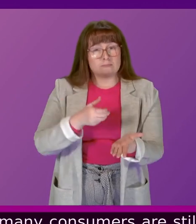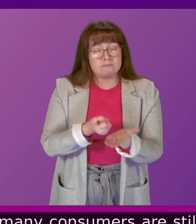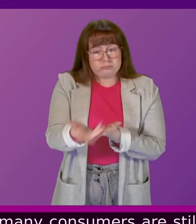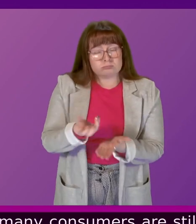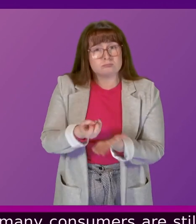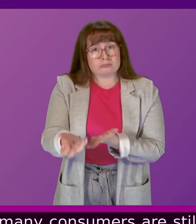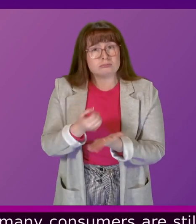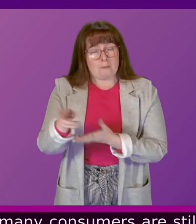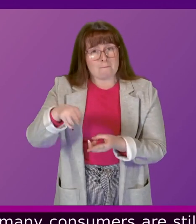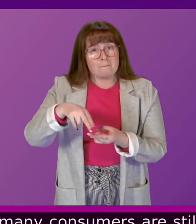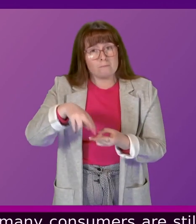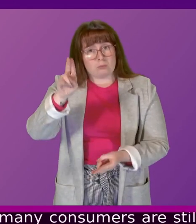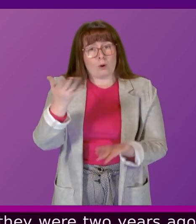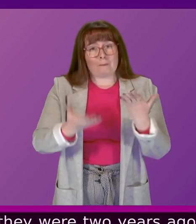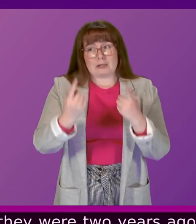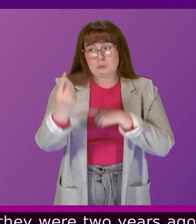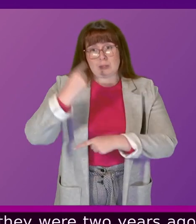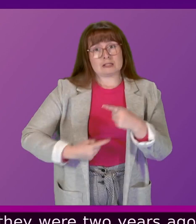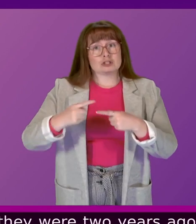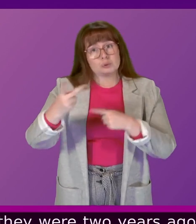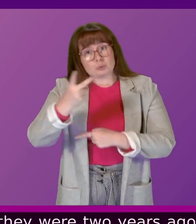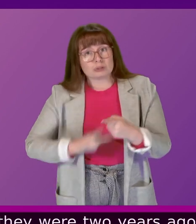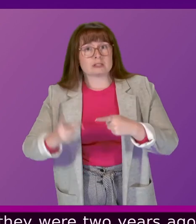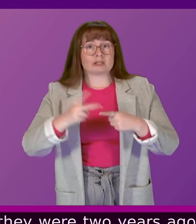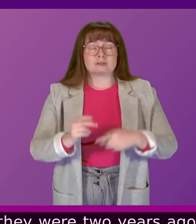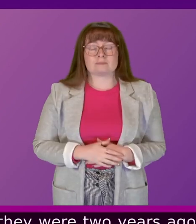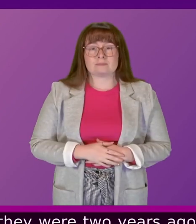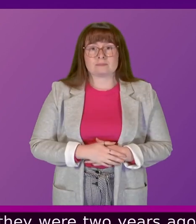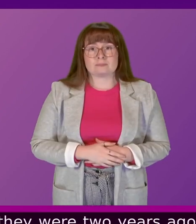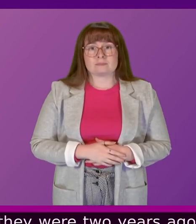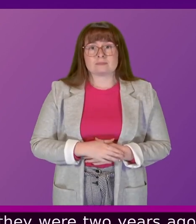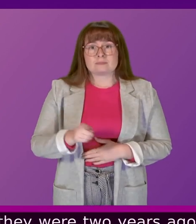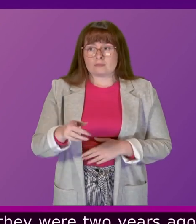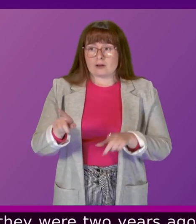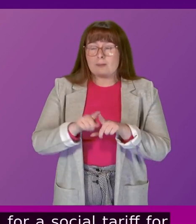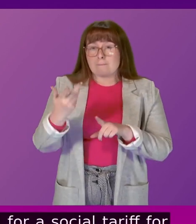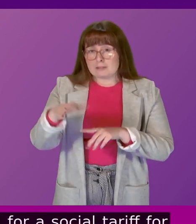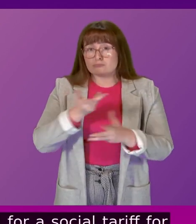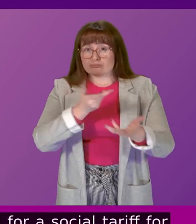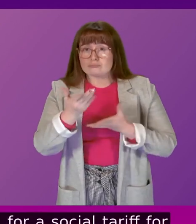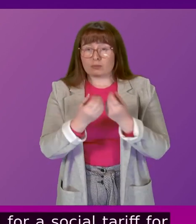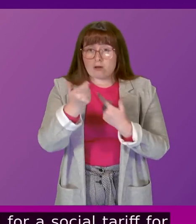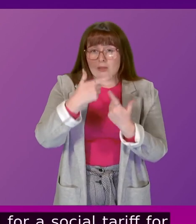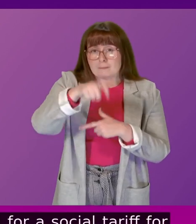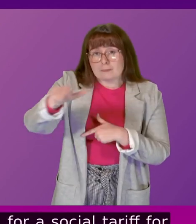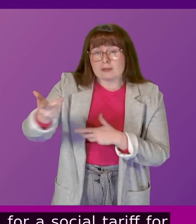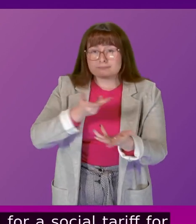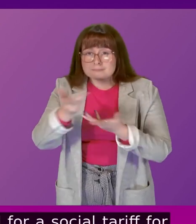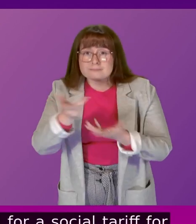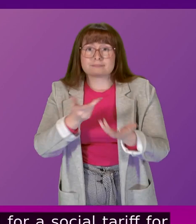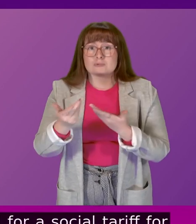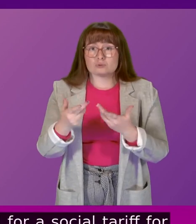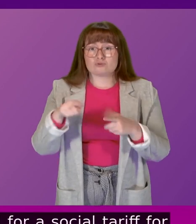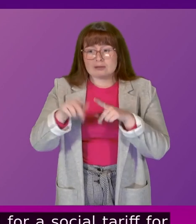With Gillian Martin, have called for a social tariff for priority consumers as well as reinstating the £400 energy bill support